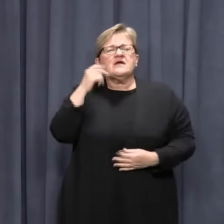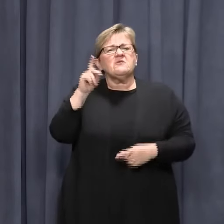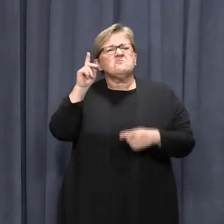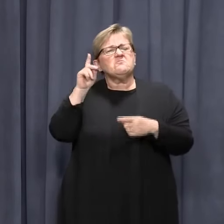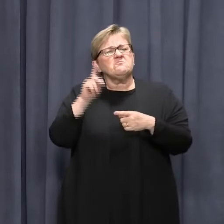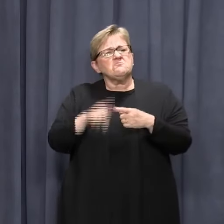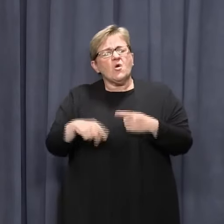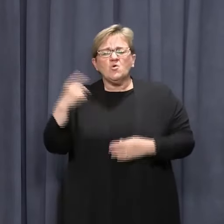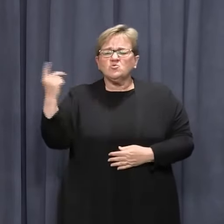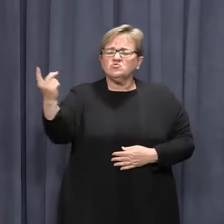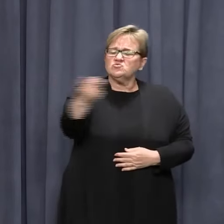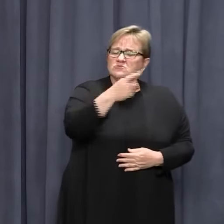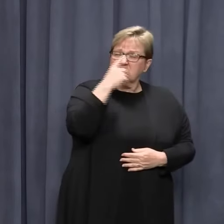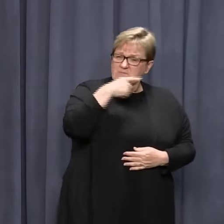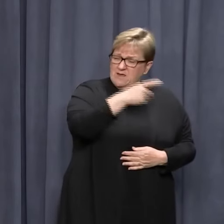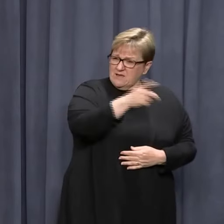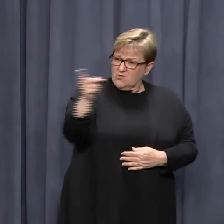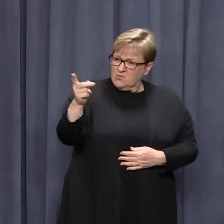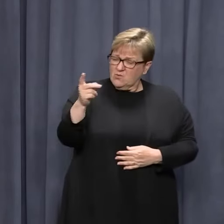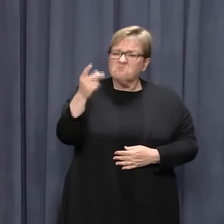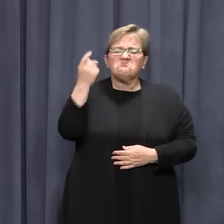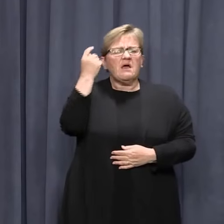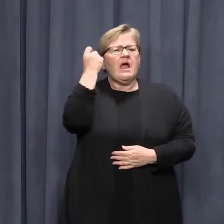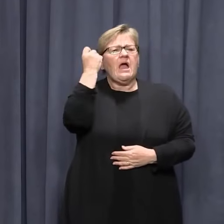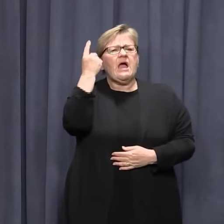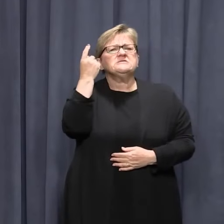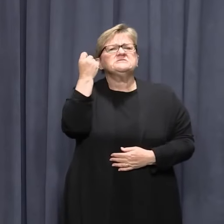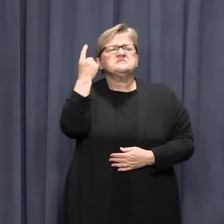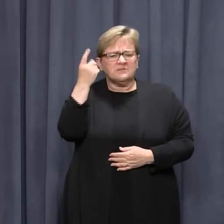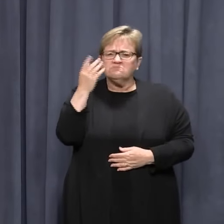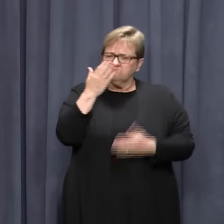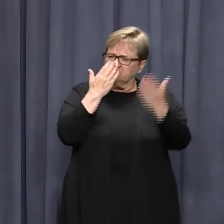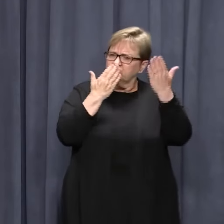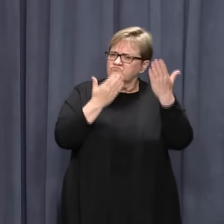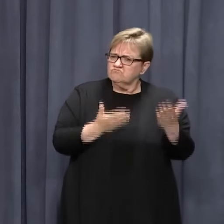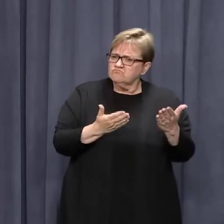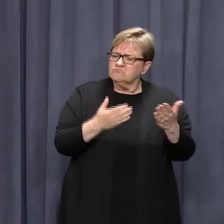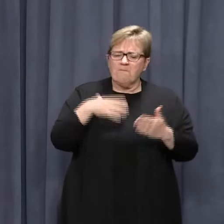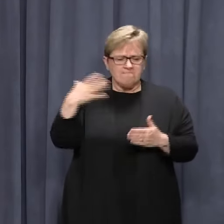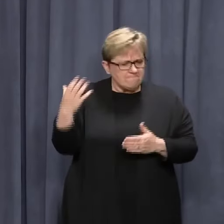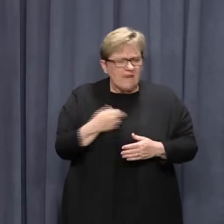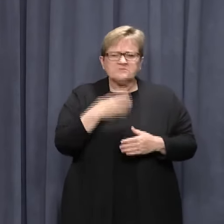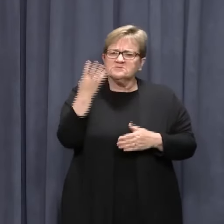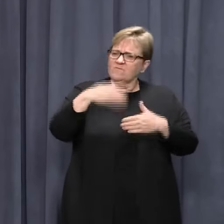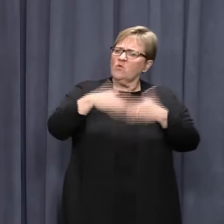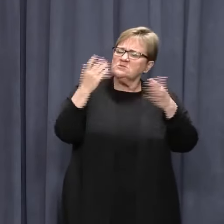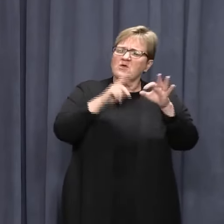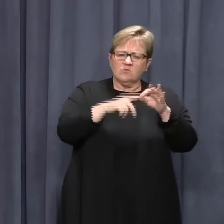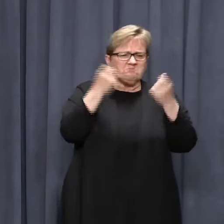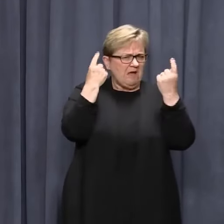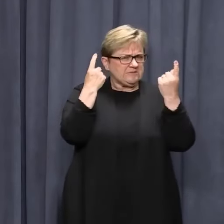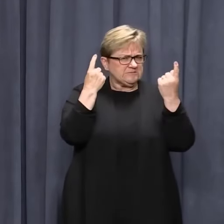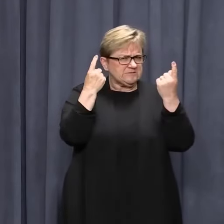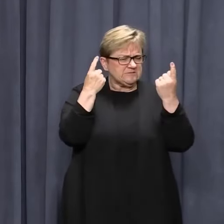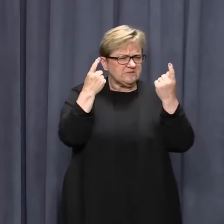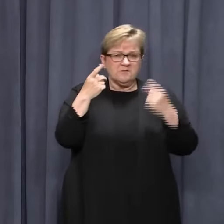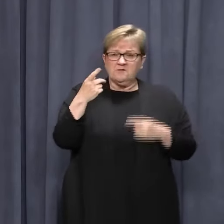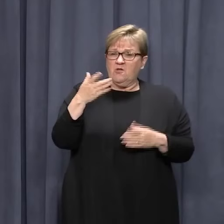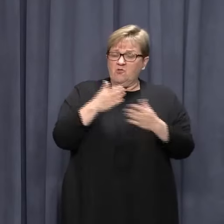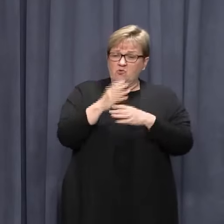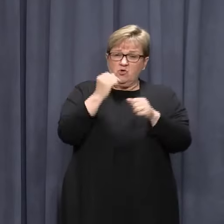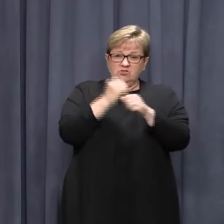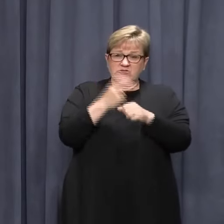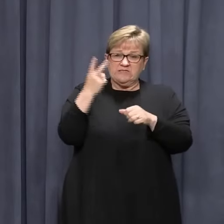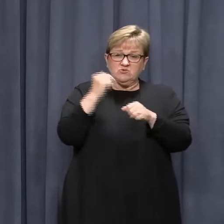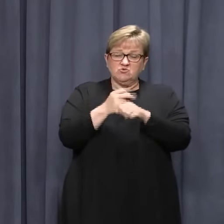the overwhelming majority of people understand and have been complying with their obligations, either through the use of the